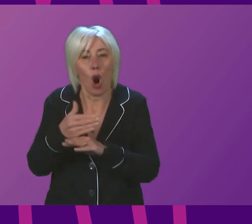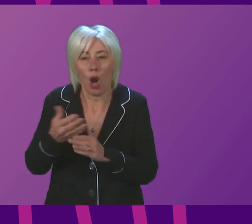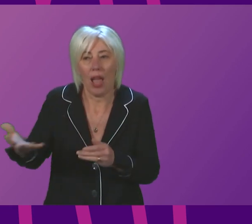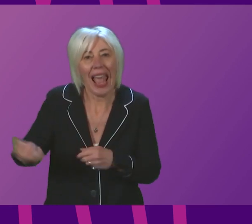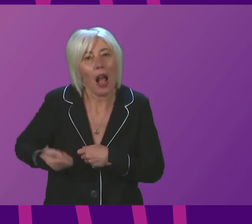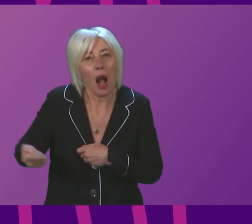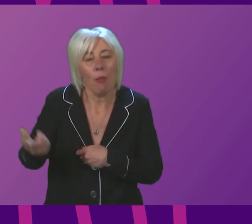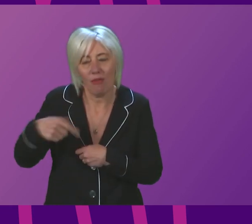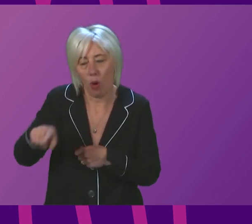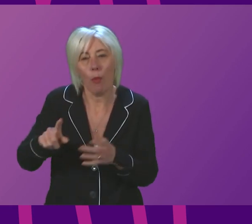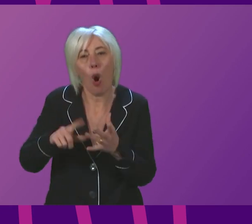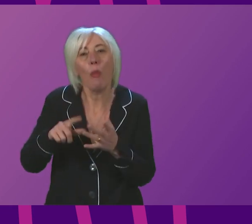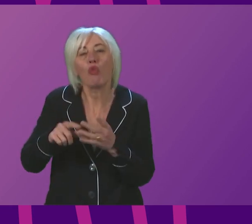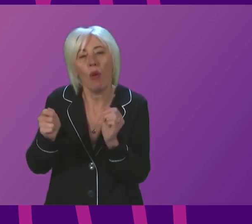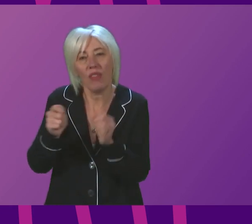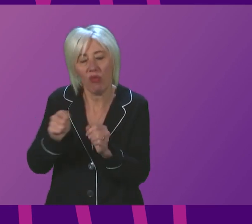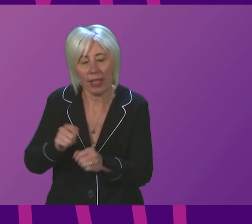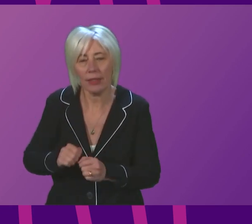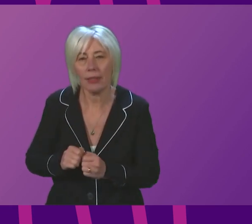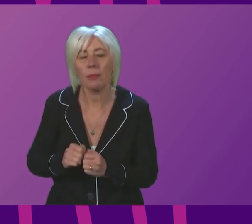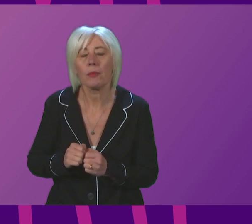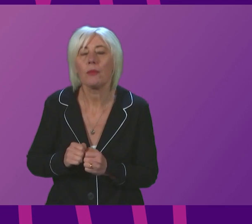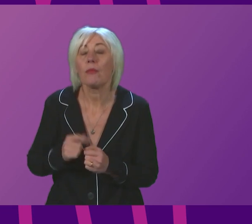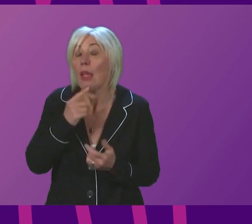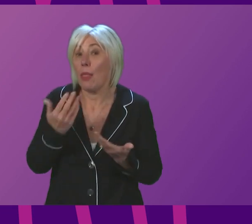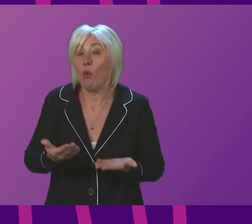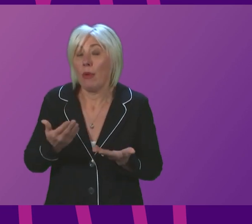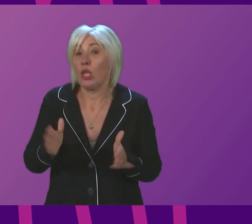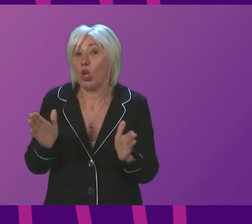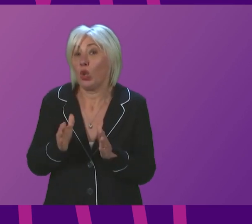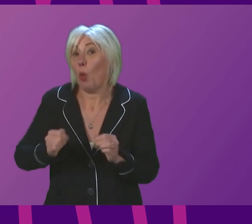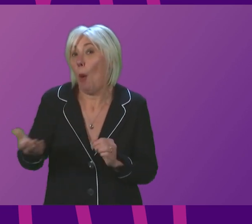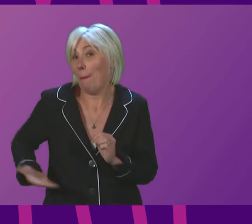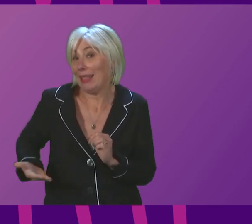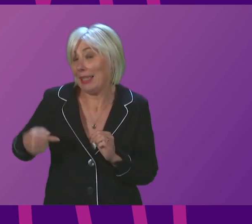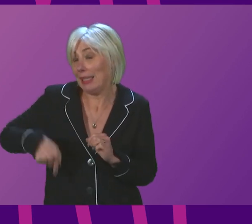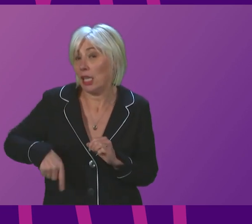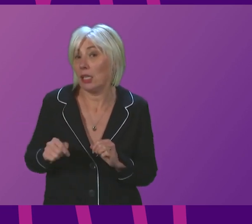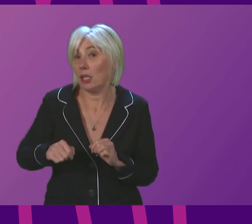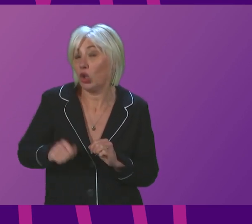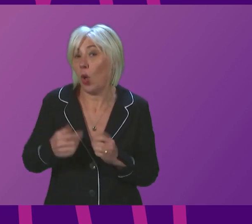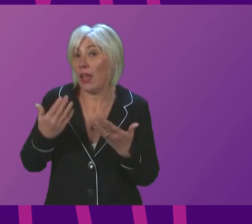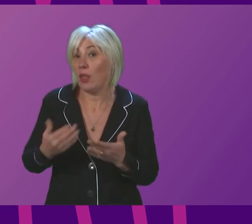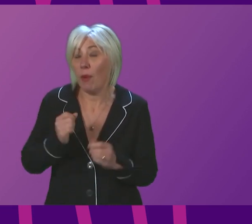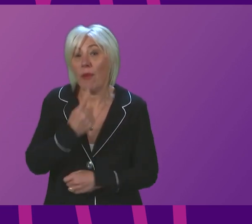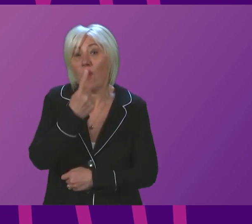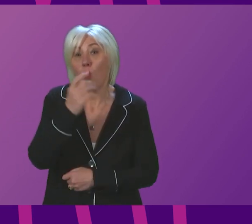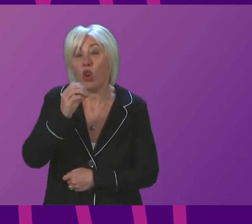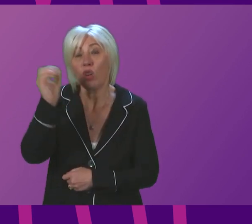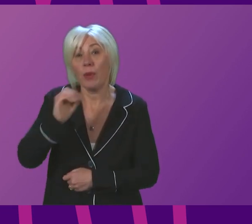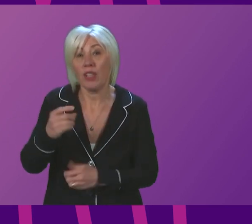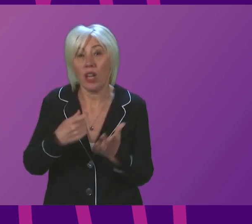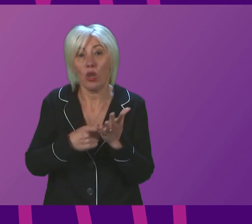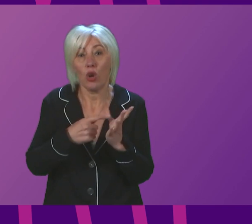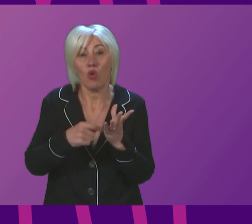Minister? Well, right now in Scotland, small businesses in certain sectors have 100% rates relief, which they wouldn't